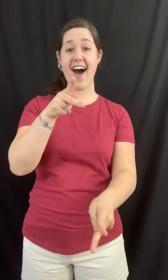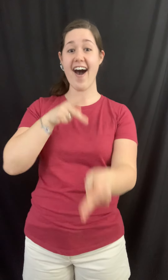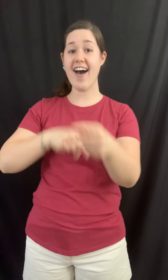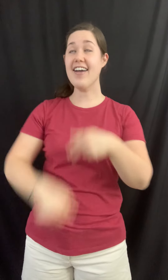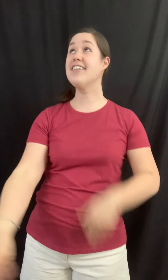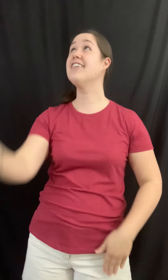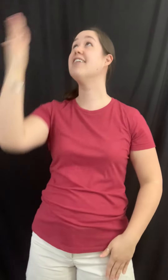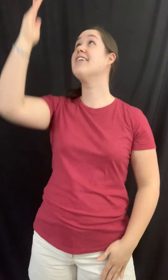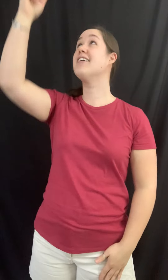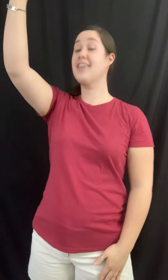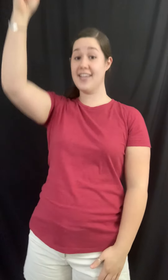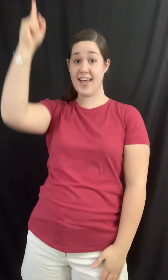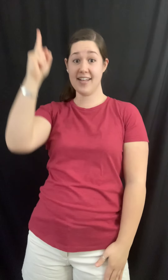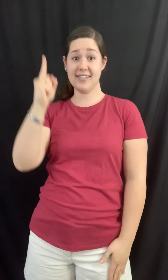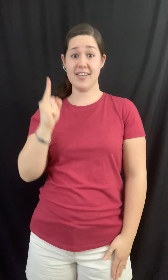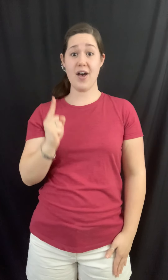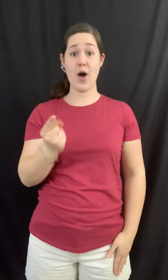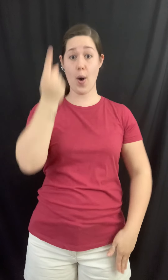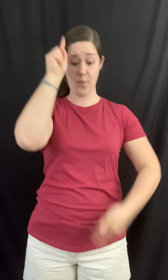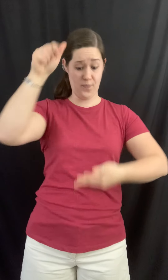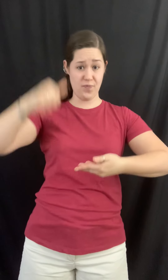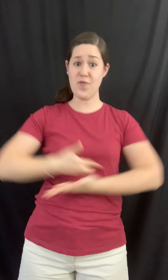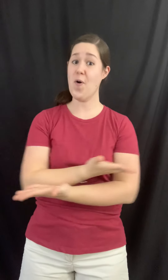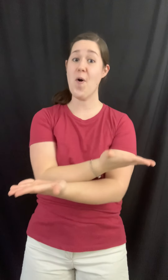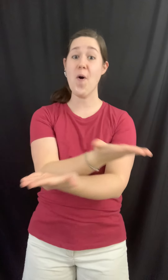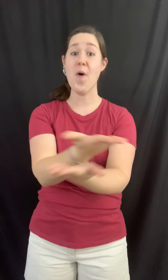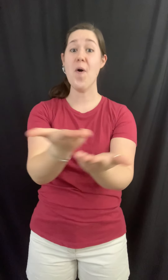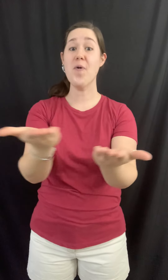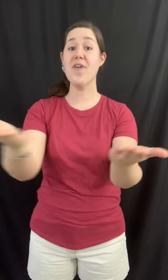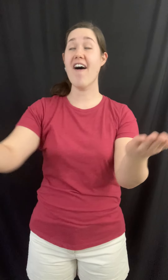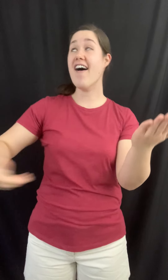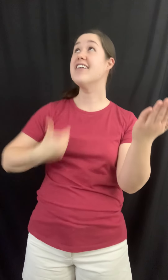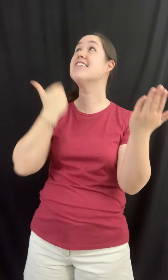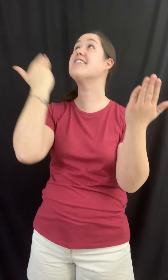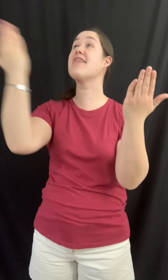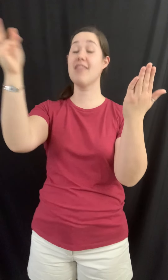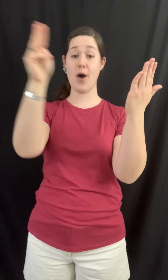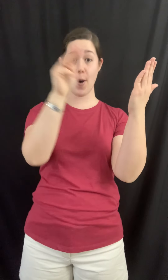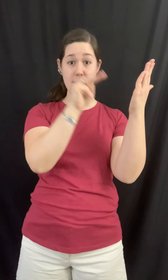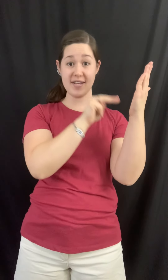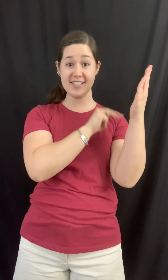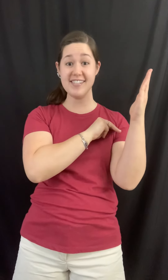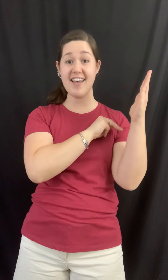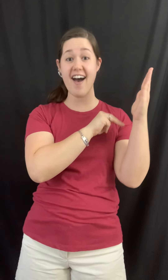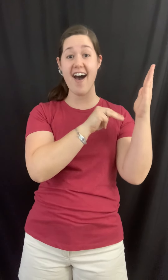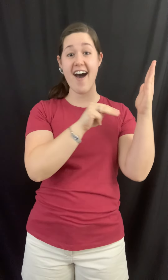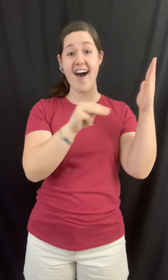He has come for us, the Messiah